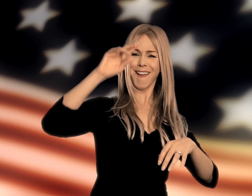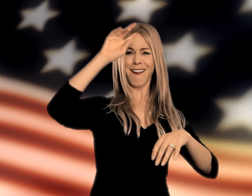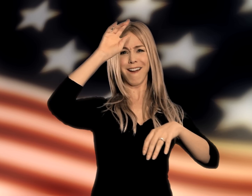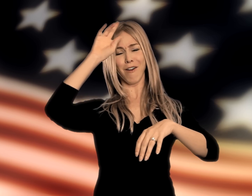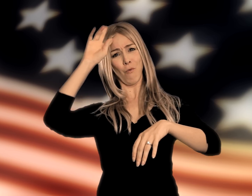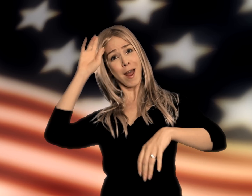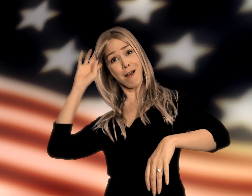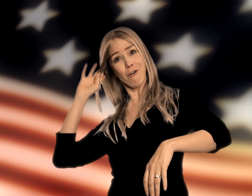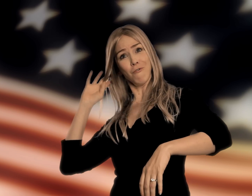Wow!